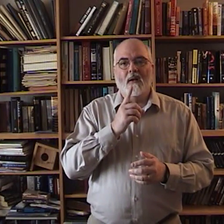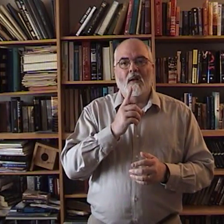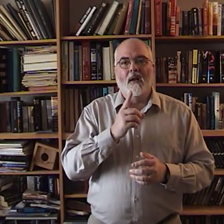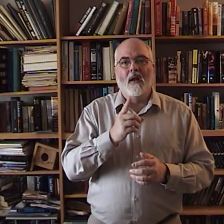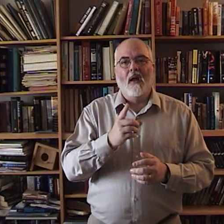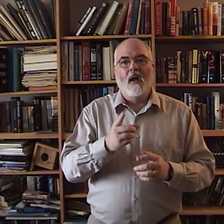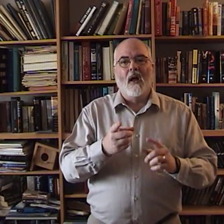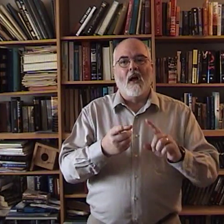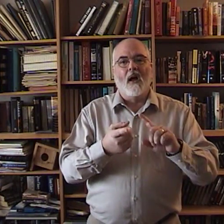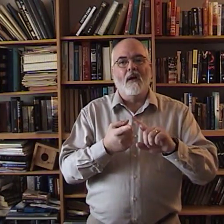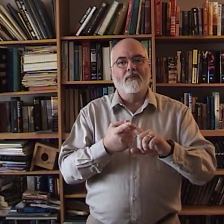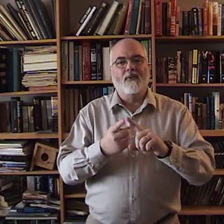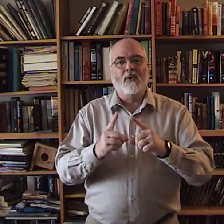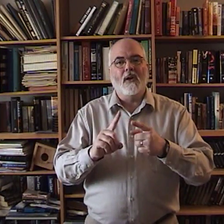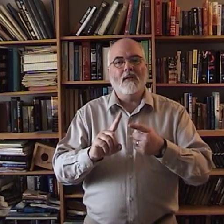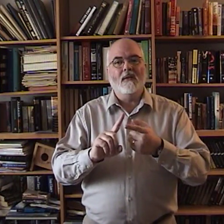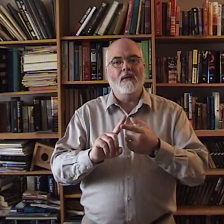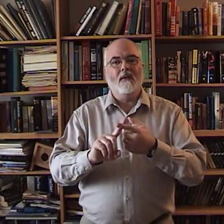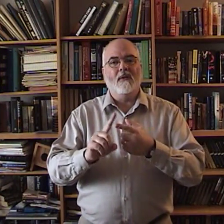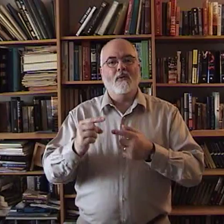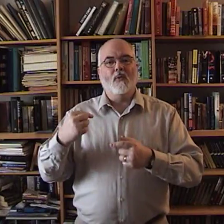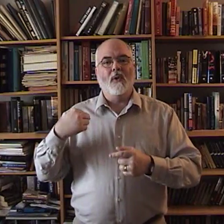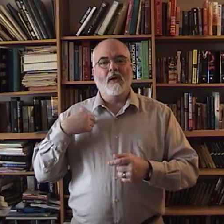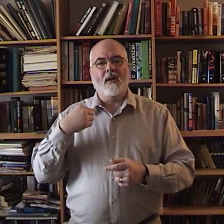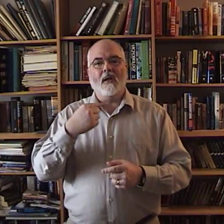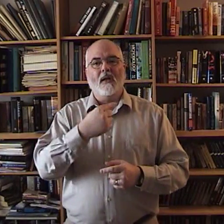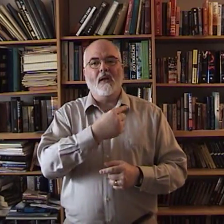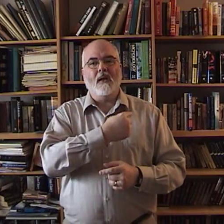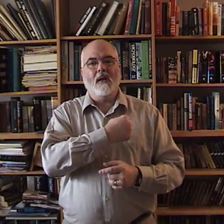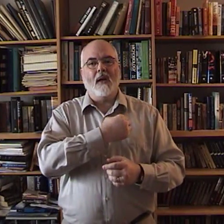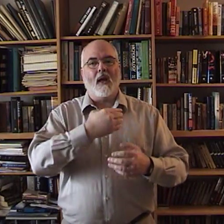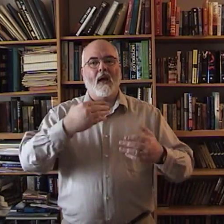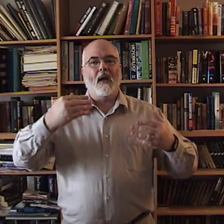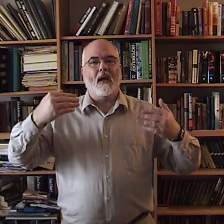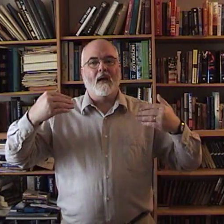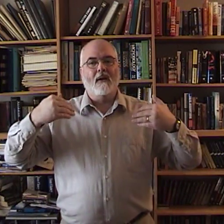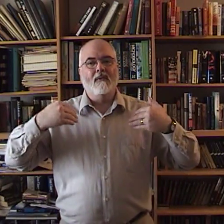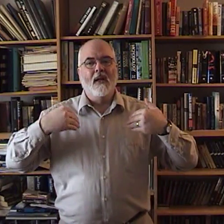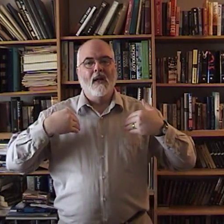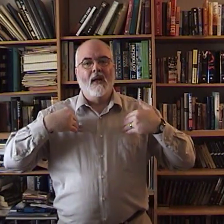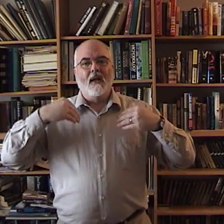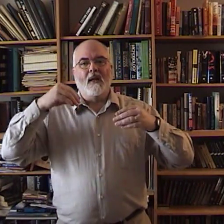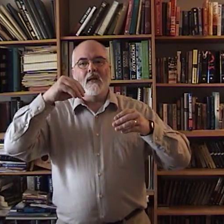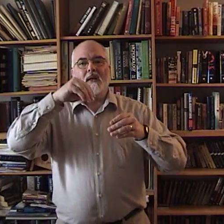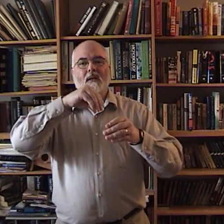What a friend we have in